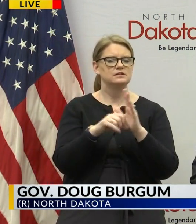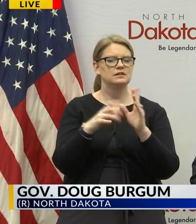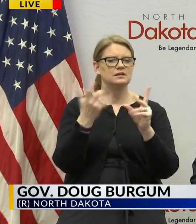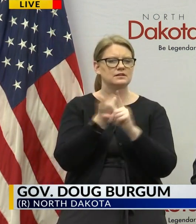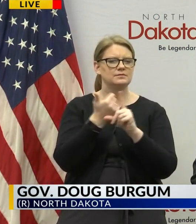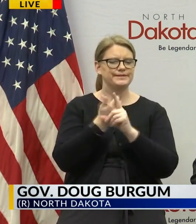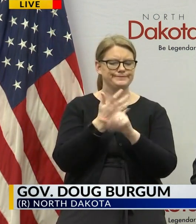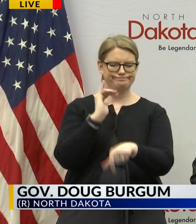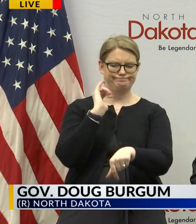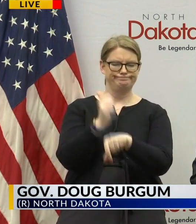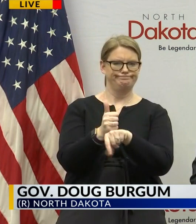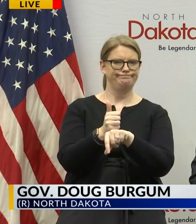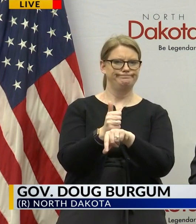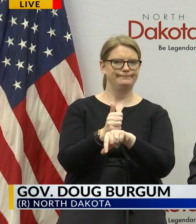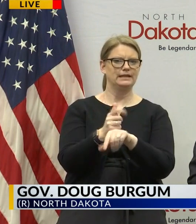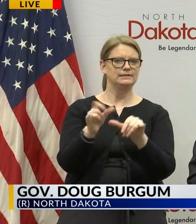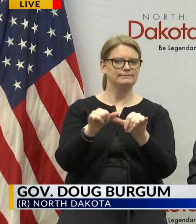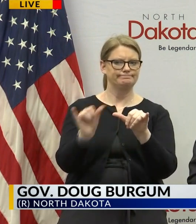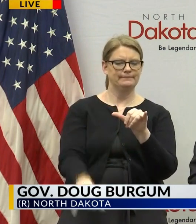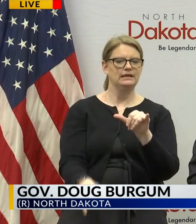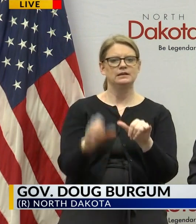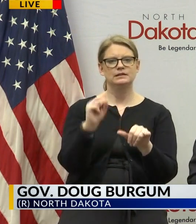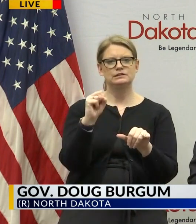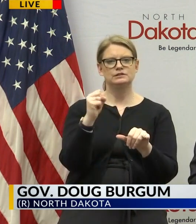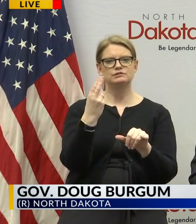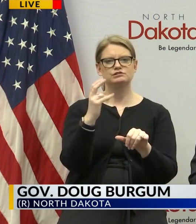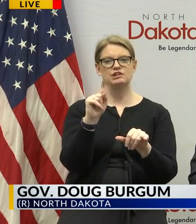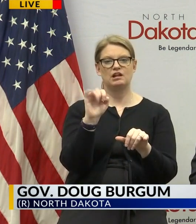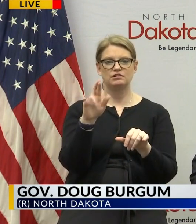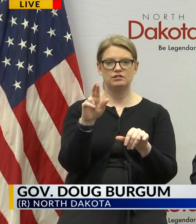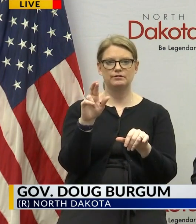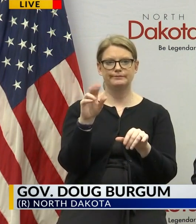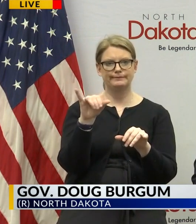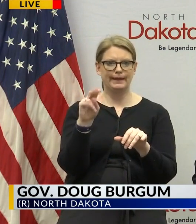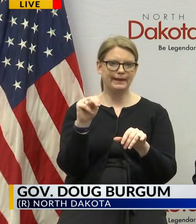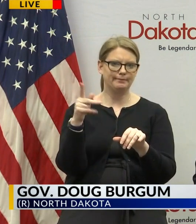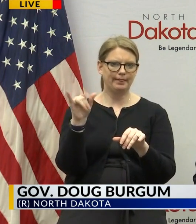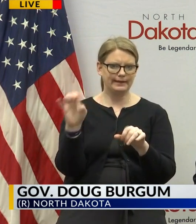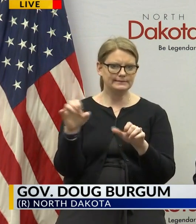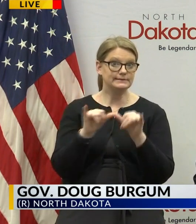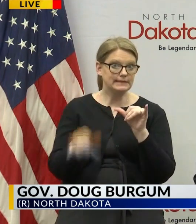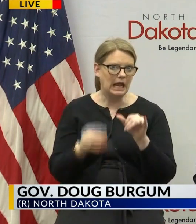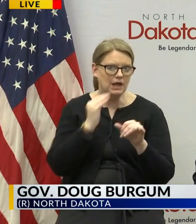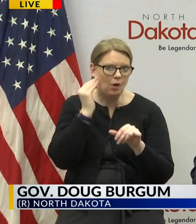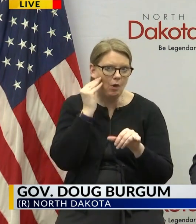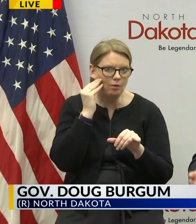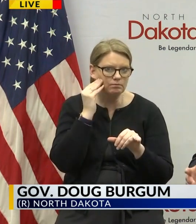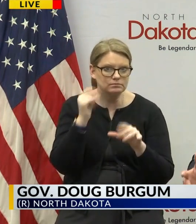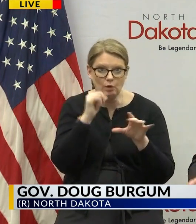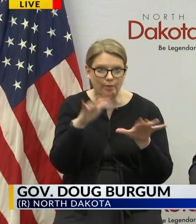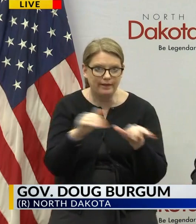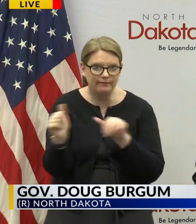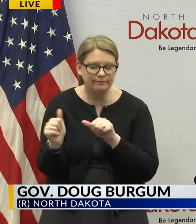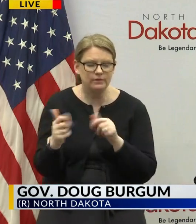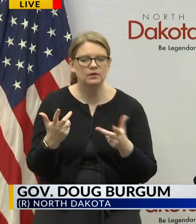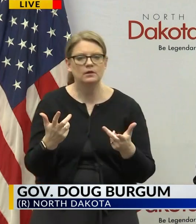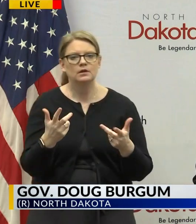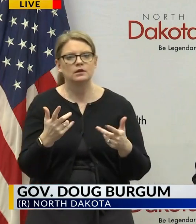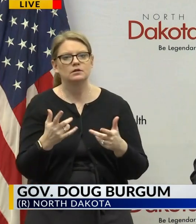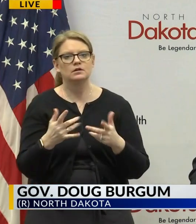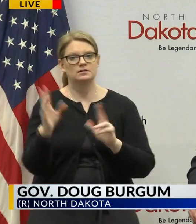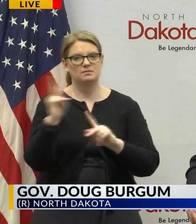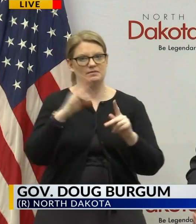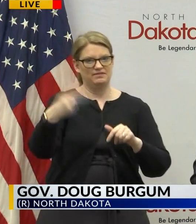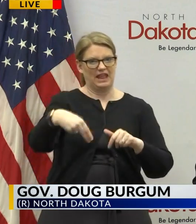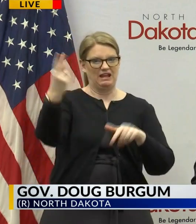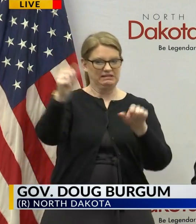enacting uh the shelter at in place or shelter at home uh policies uh that you've seen coming out of areas where we've had the highest